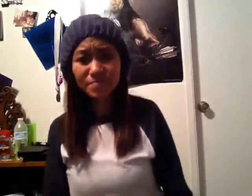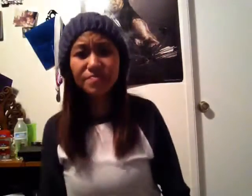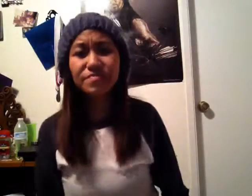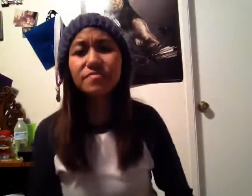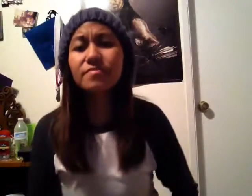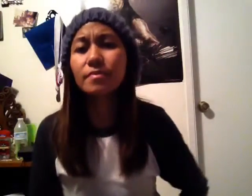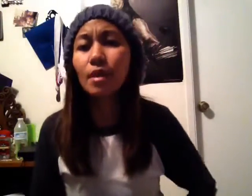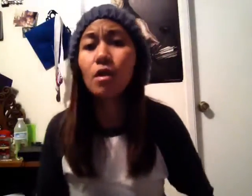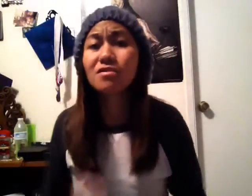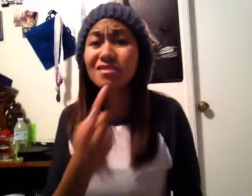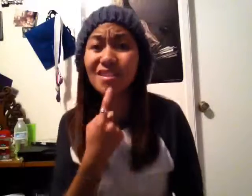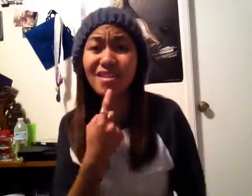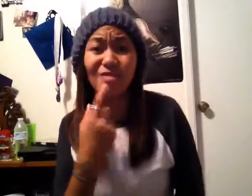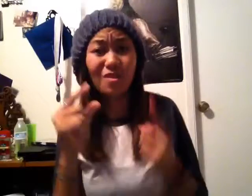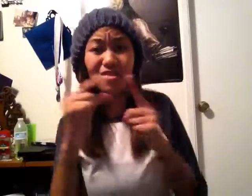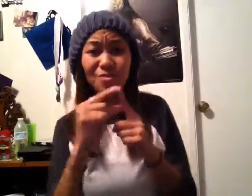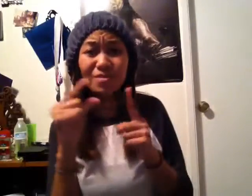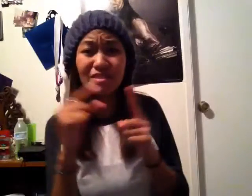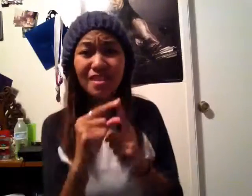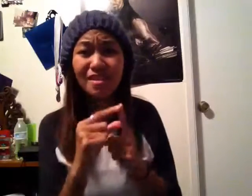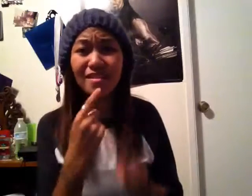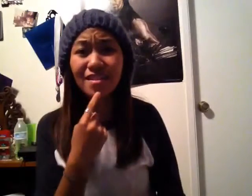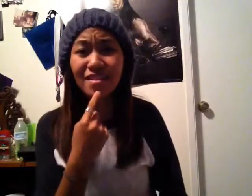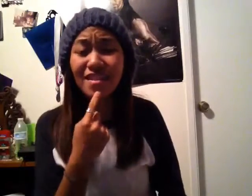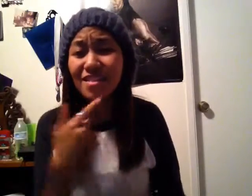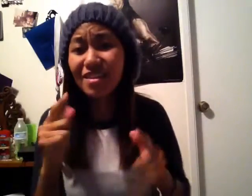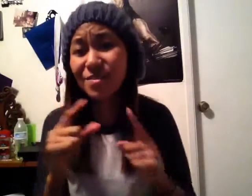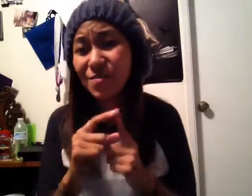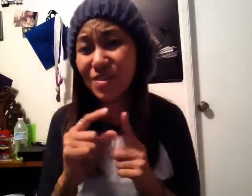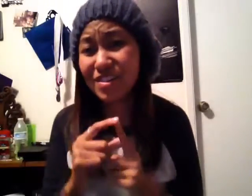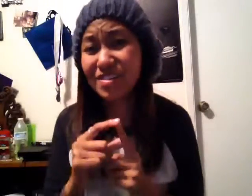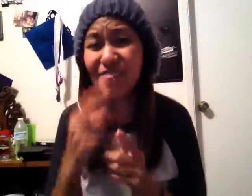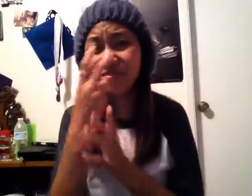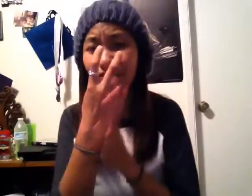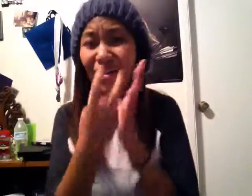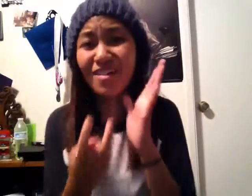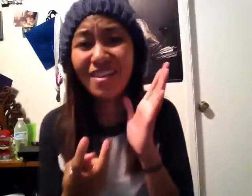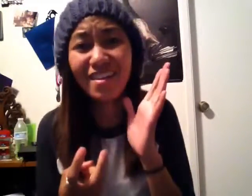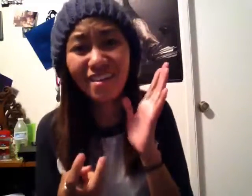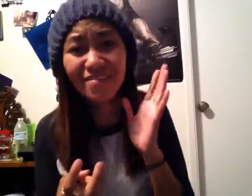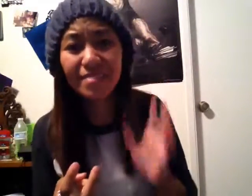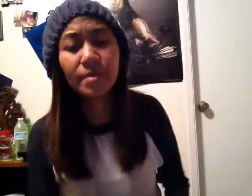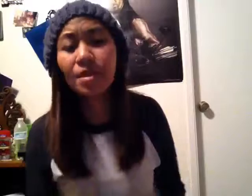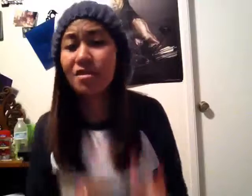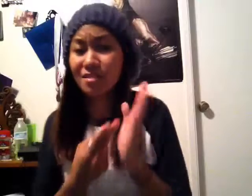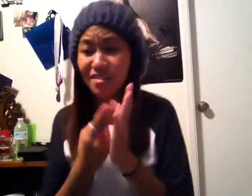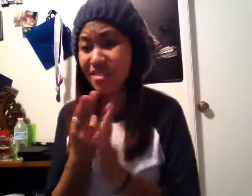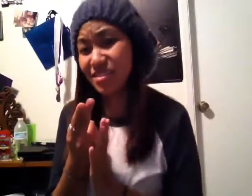Say what you wanna say And let the words fall out Honestly